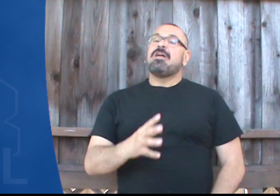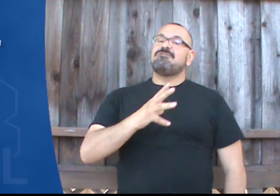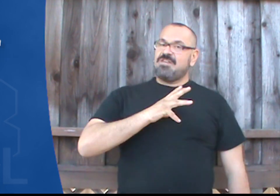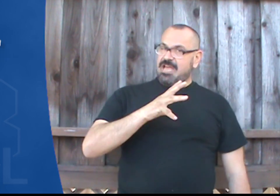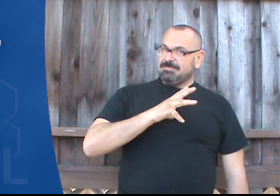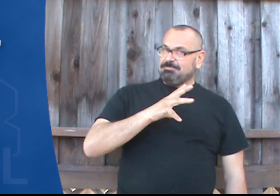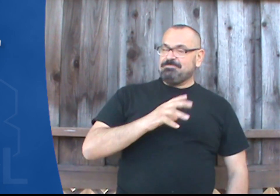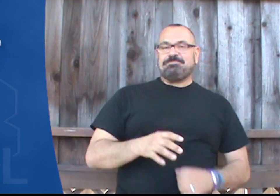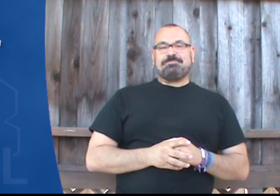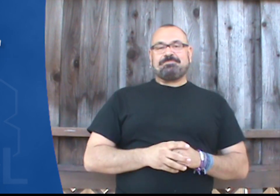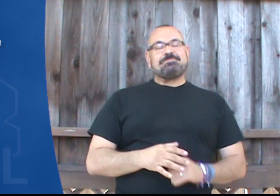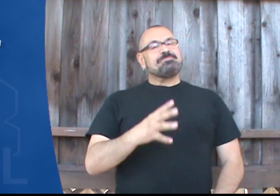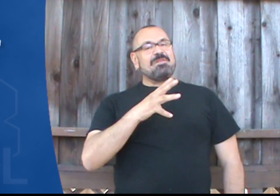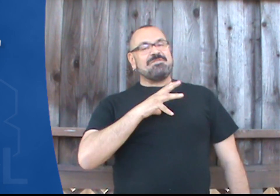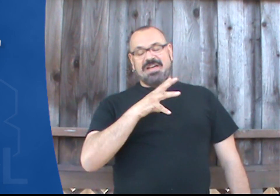How are Fine.